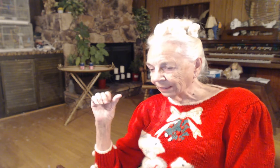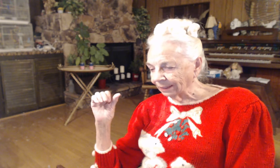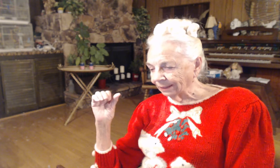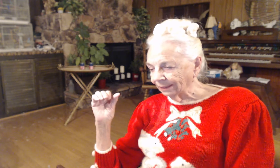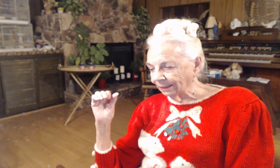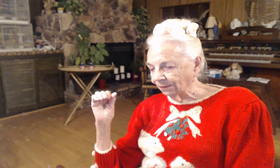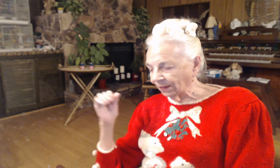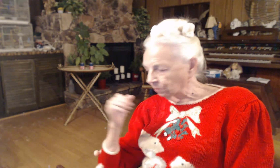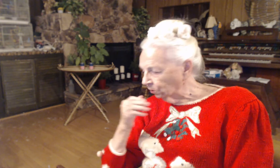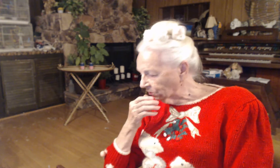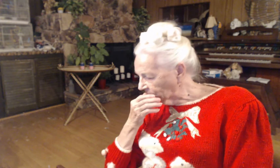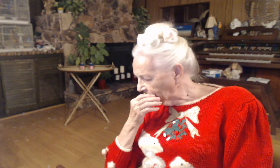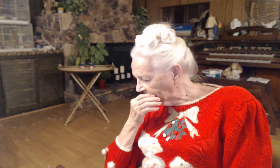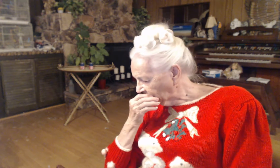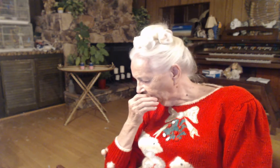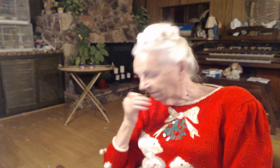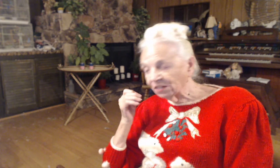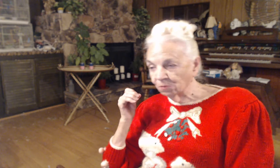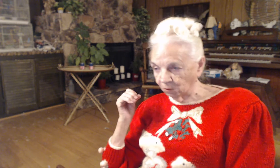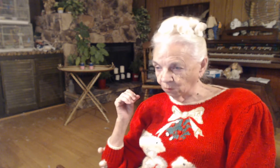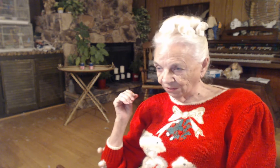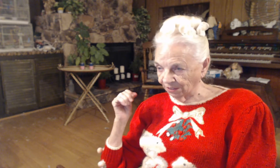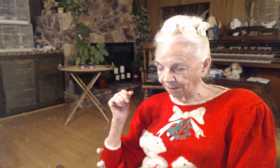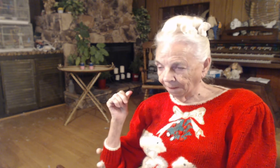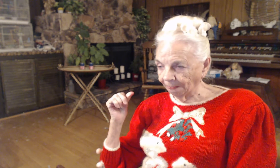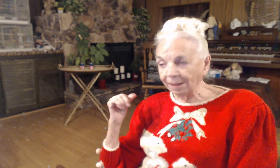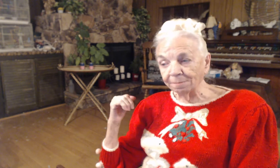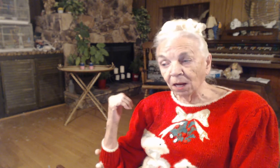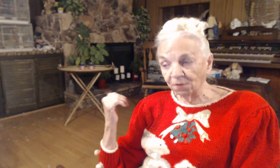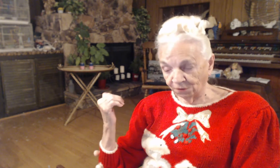that put something on Facebook one time that bothered them.